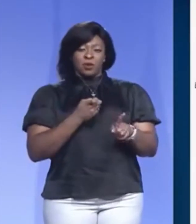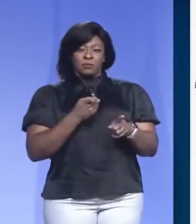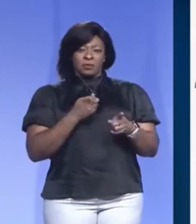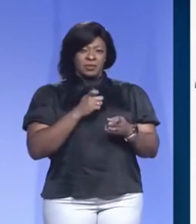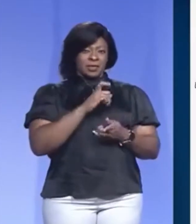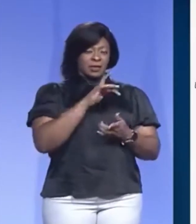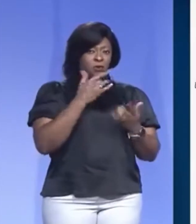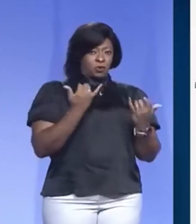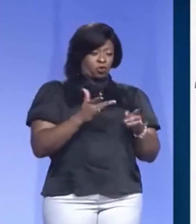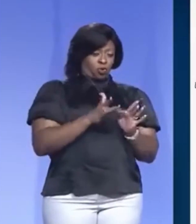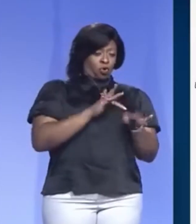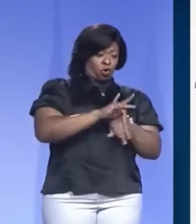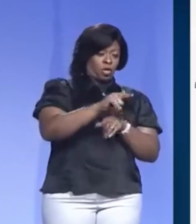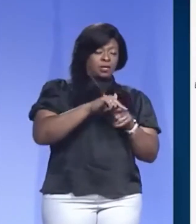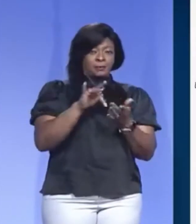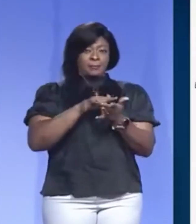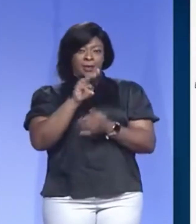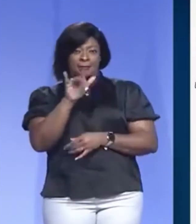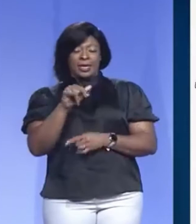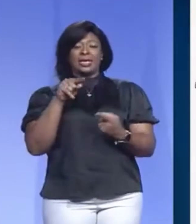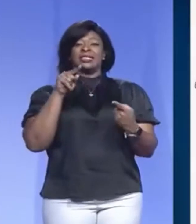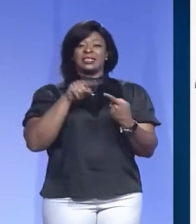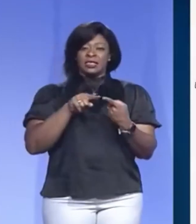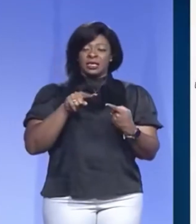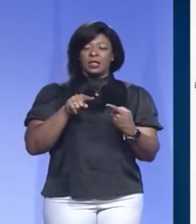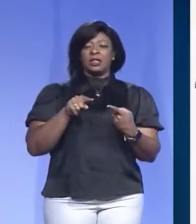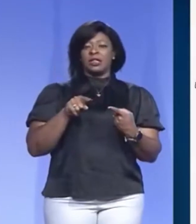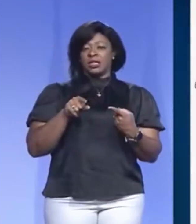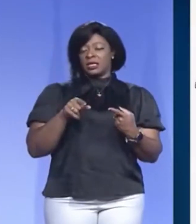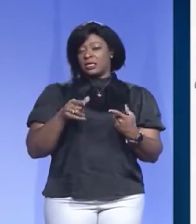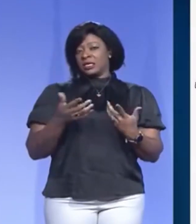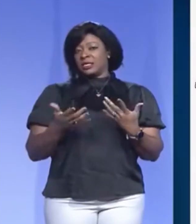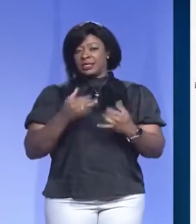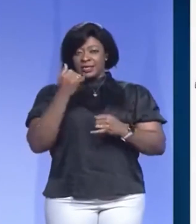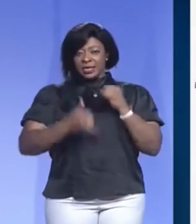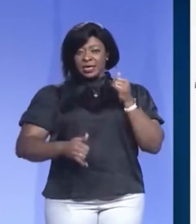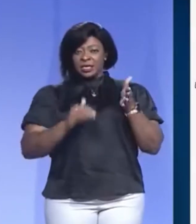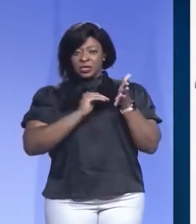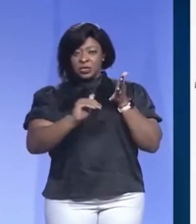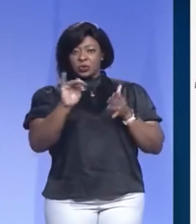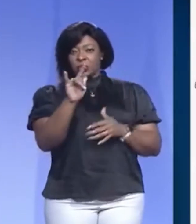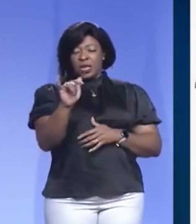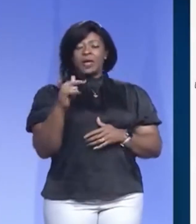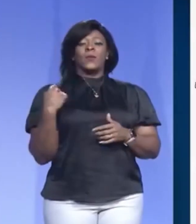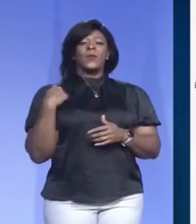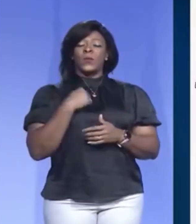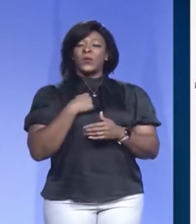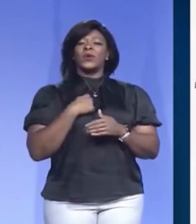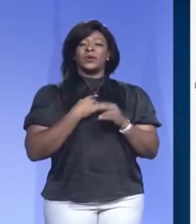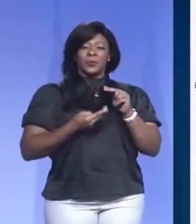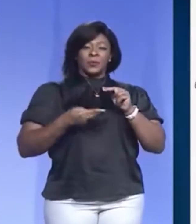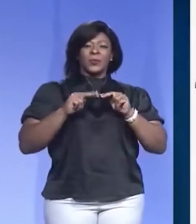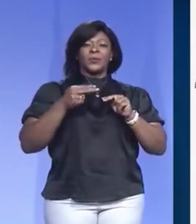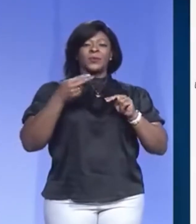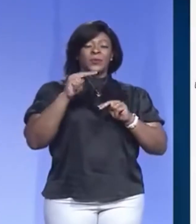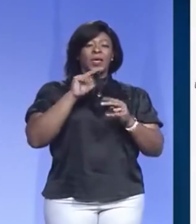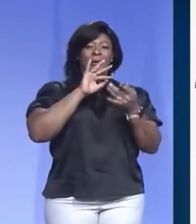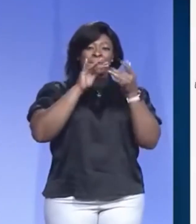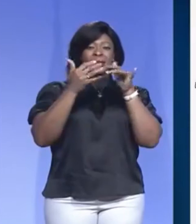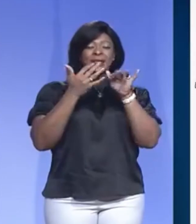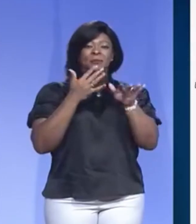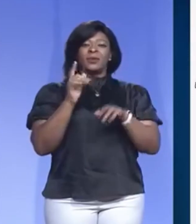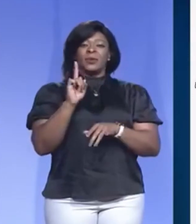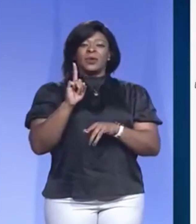mid-may until the end of july we had a growing epidemic where rt